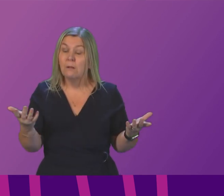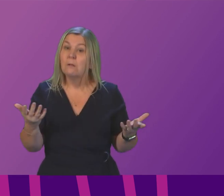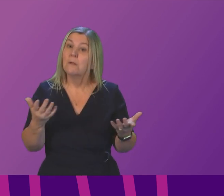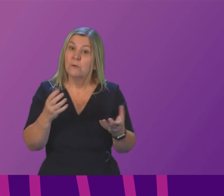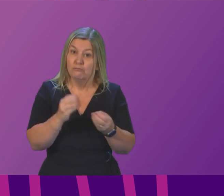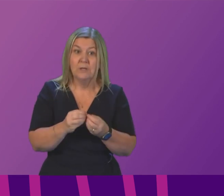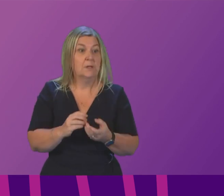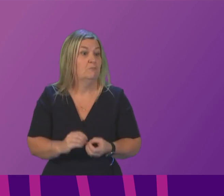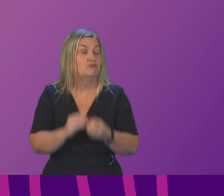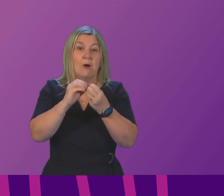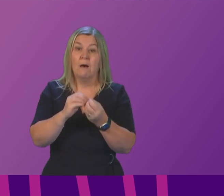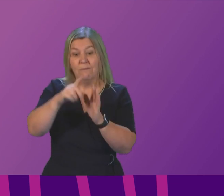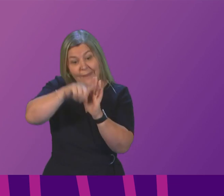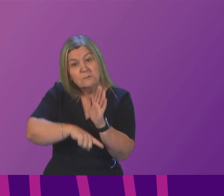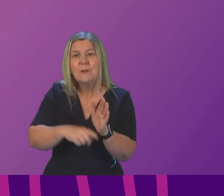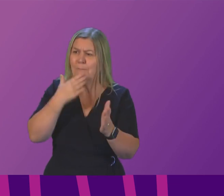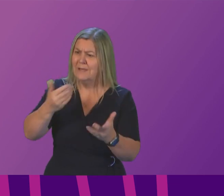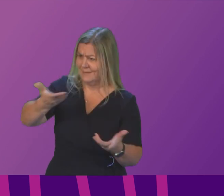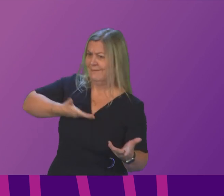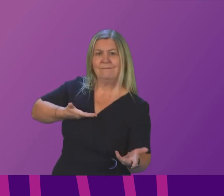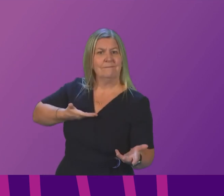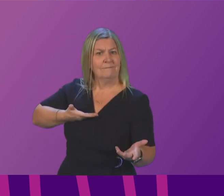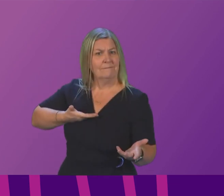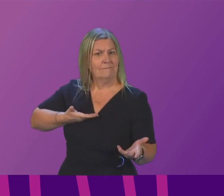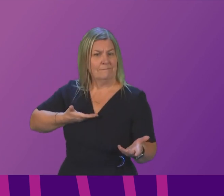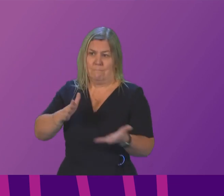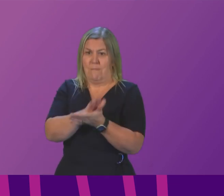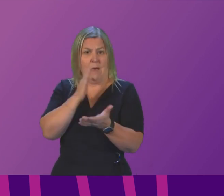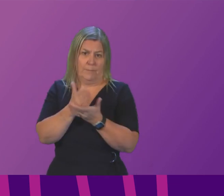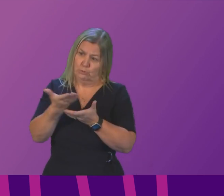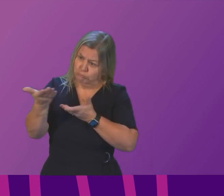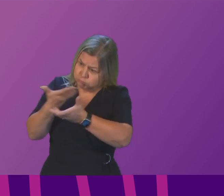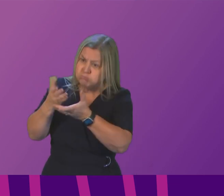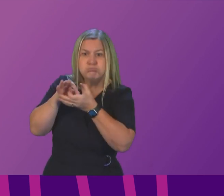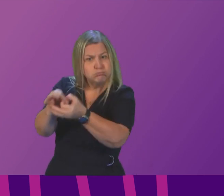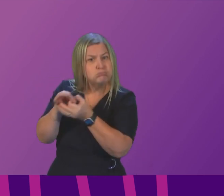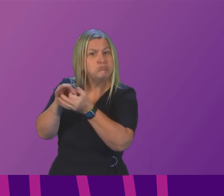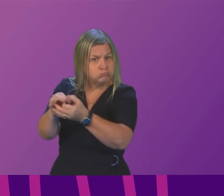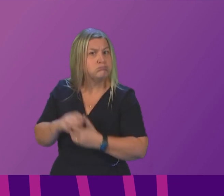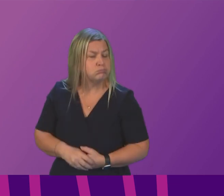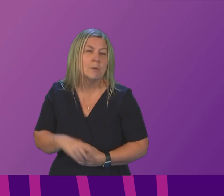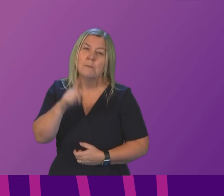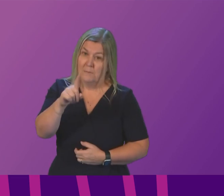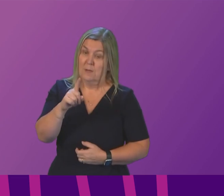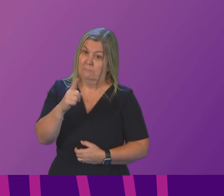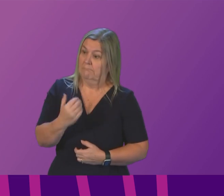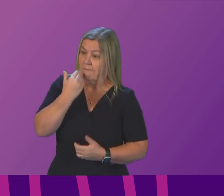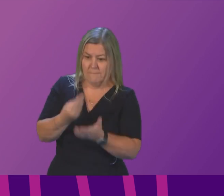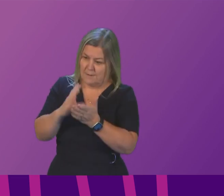for draft legislation that the Conservatives have brought. So I continue to be open-minded, and we will continue to seek to do the right things, backed by investment, to